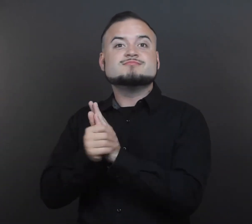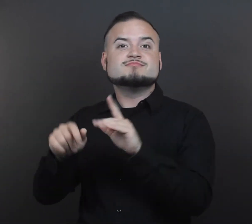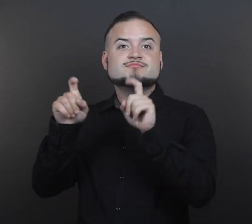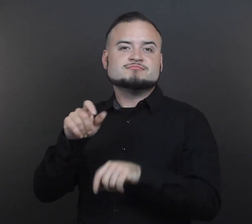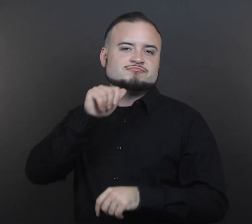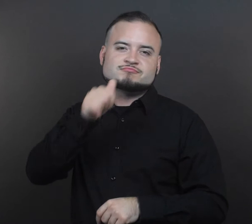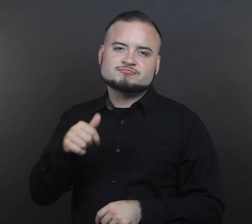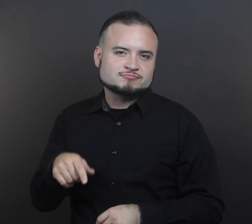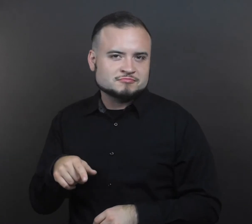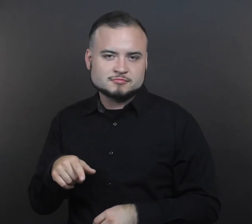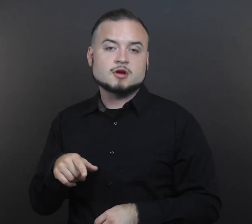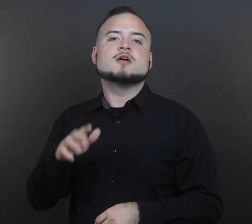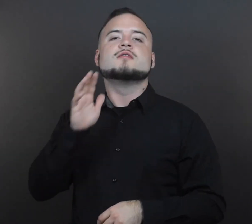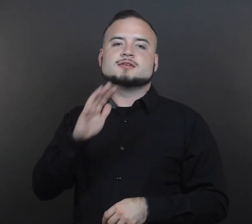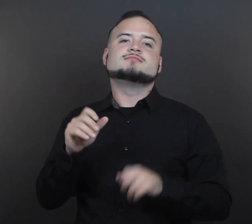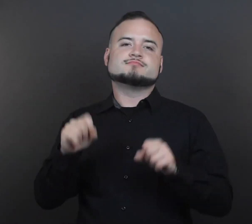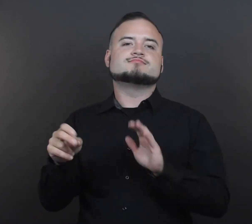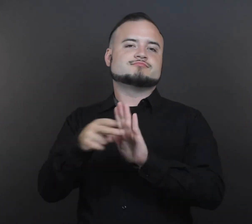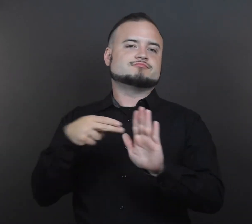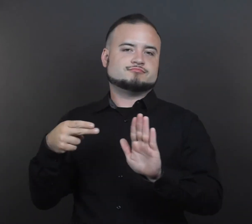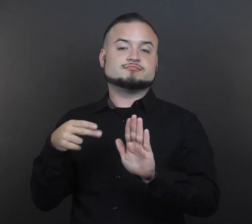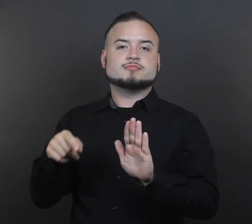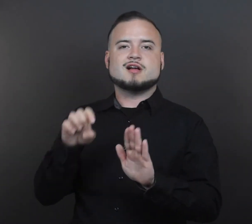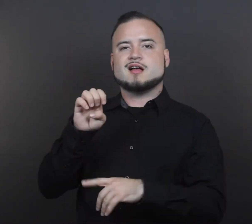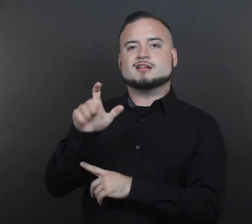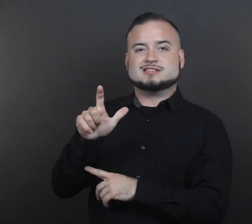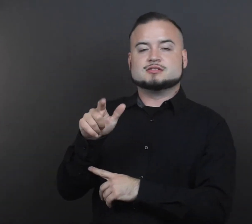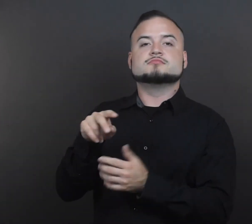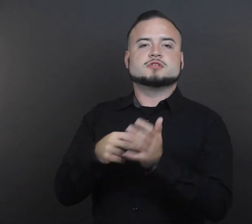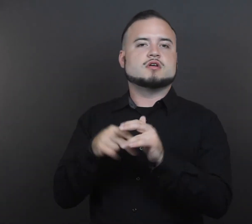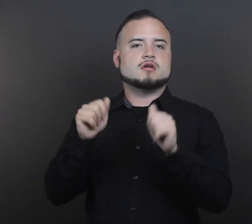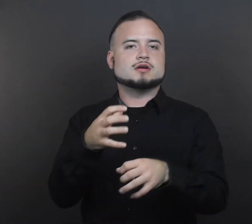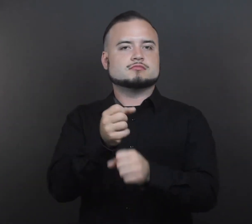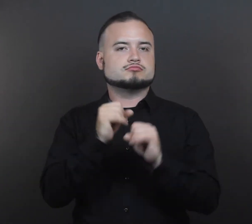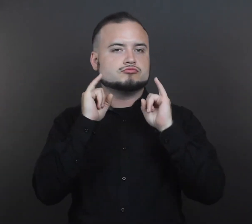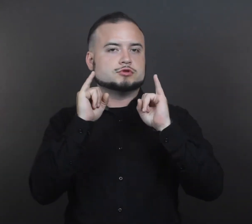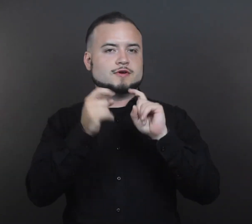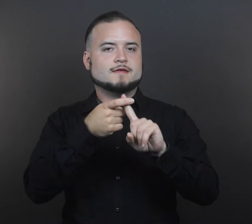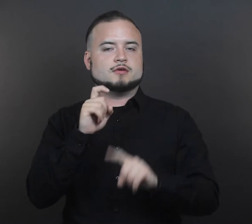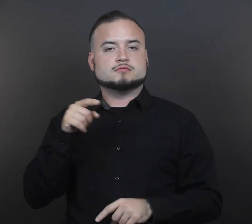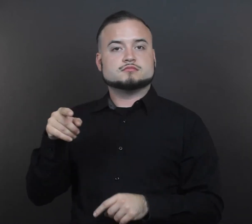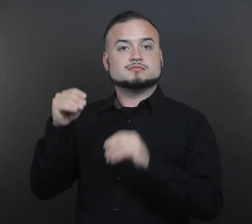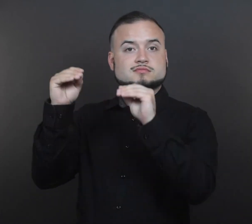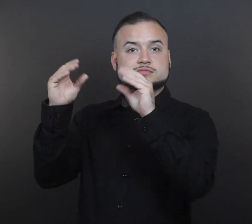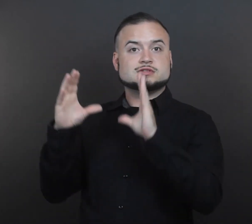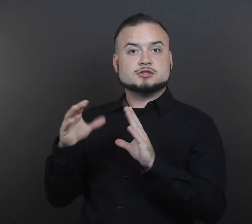be proficient, they are eligible for instruction from a licensed English as a Second